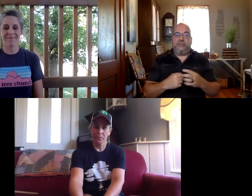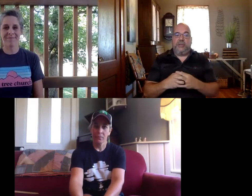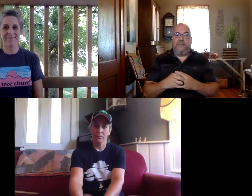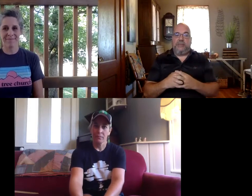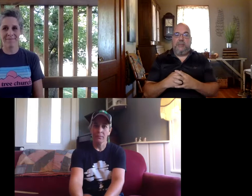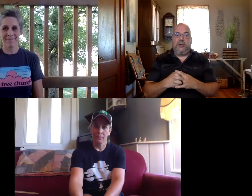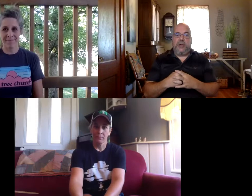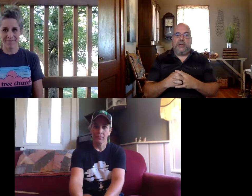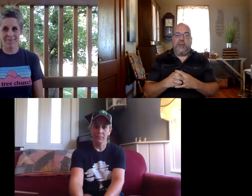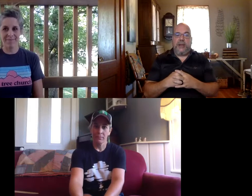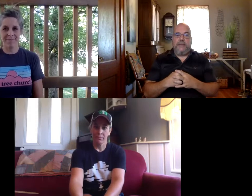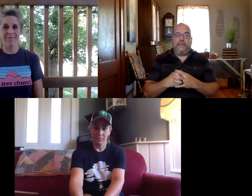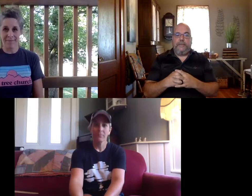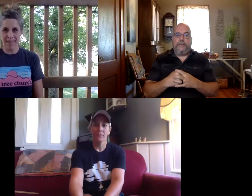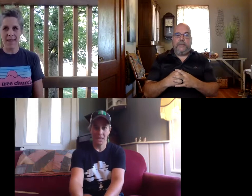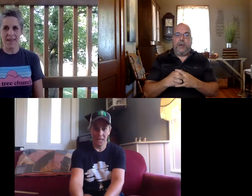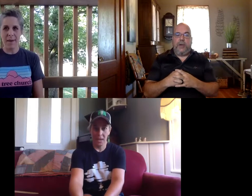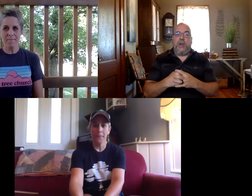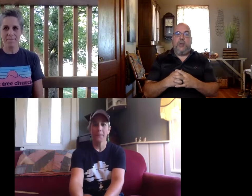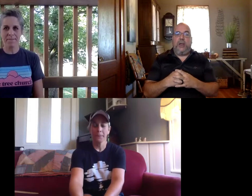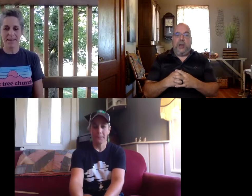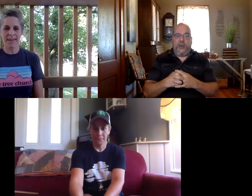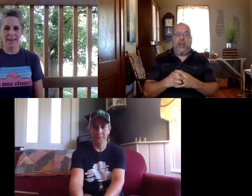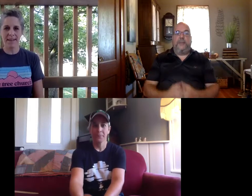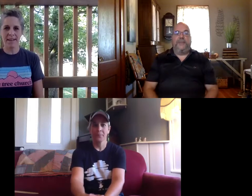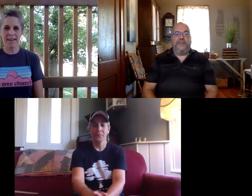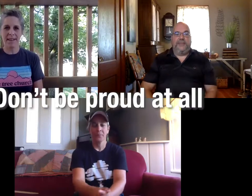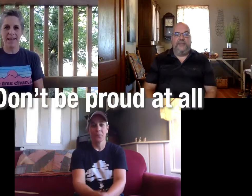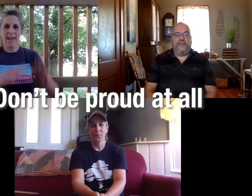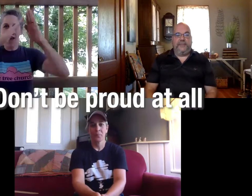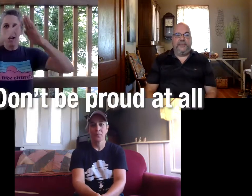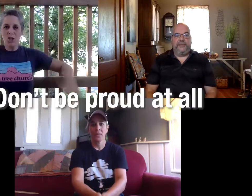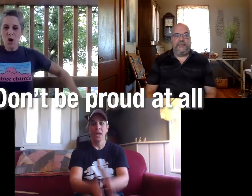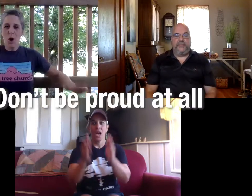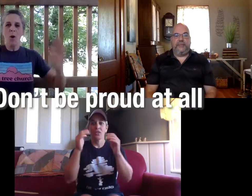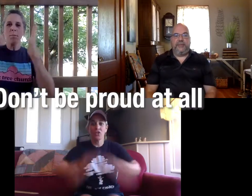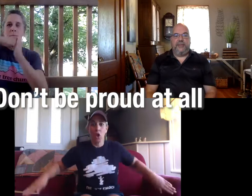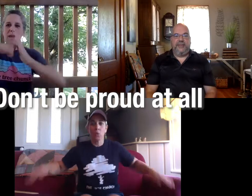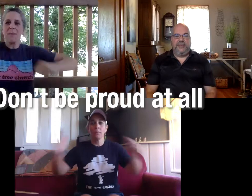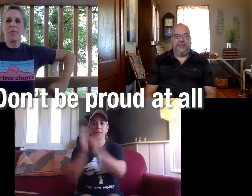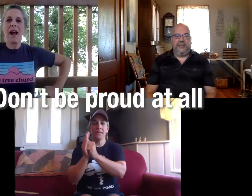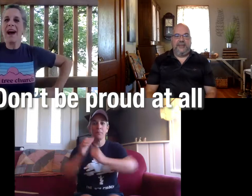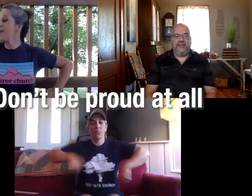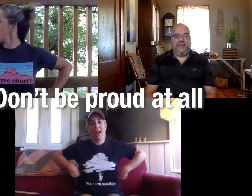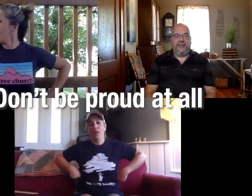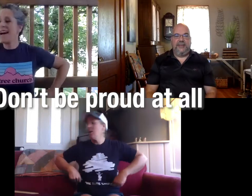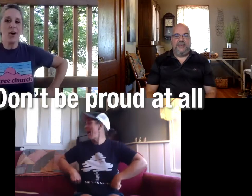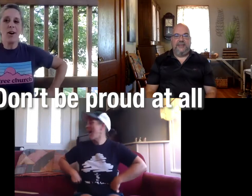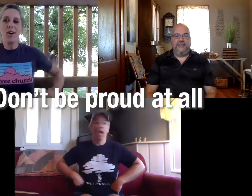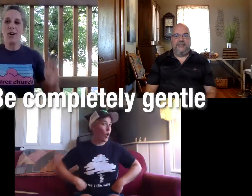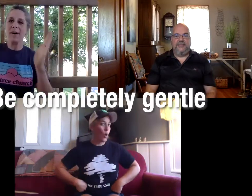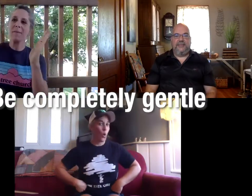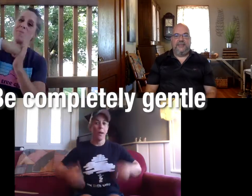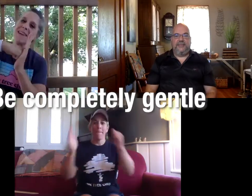2 miss tiff and miss amelia are you guys ready all right here we go don't be proud at